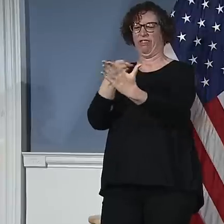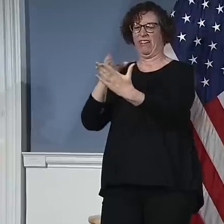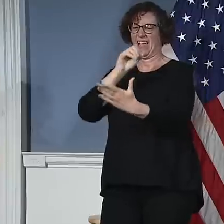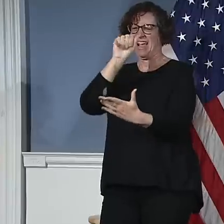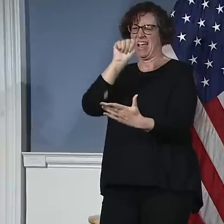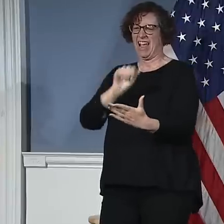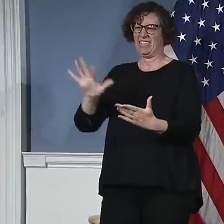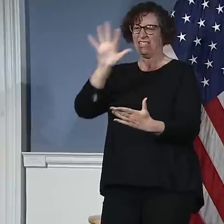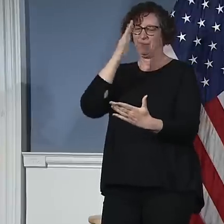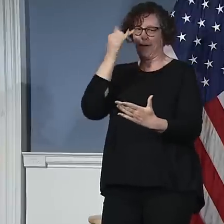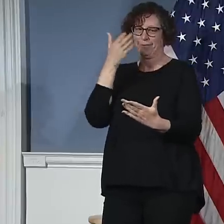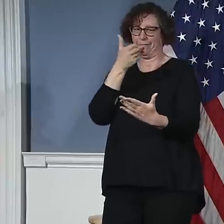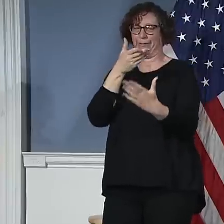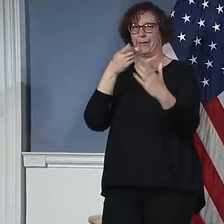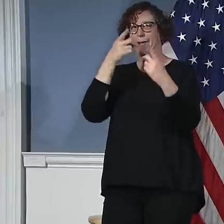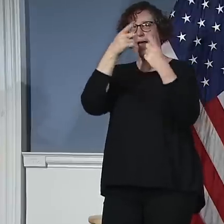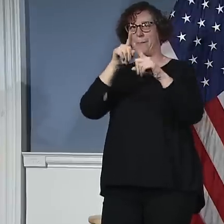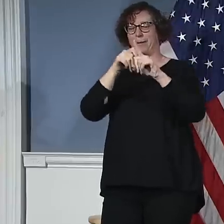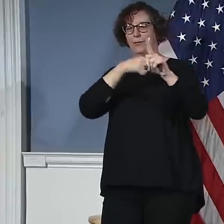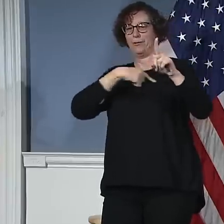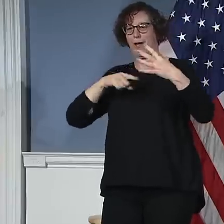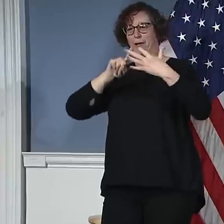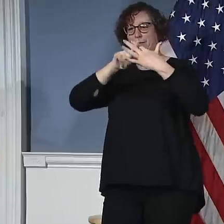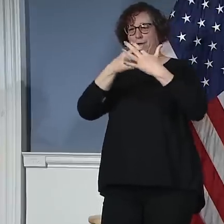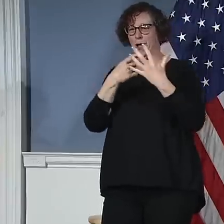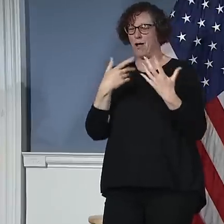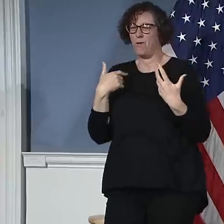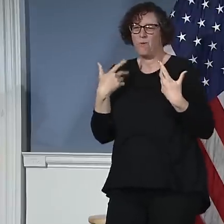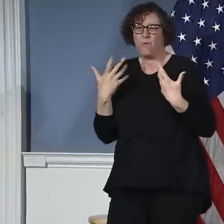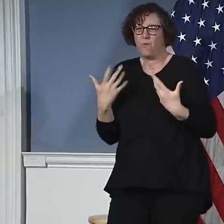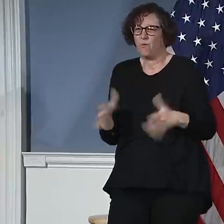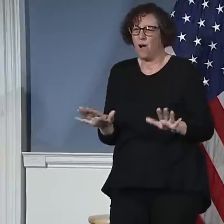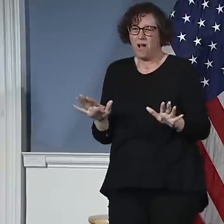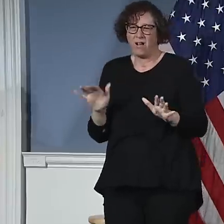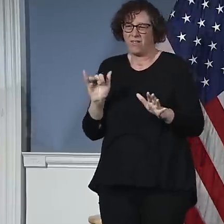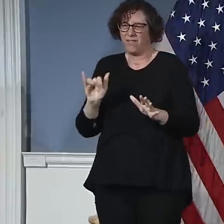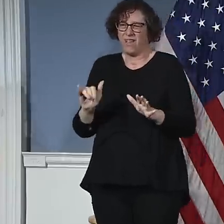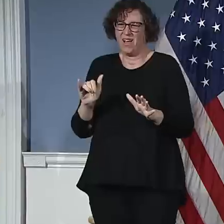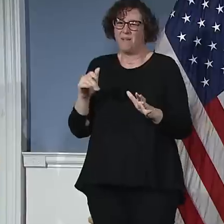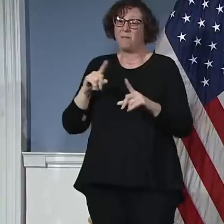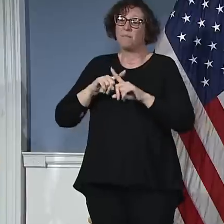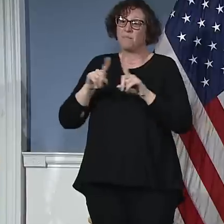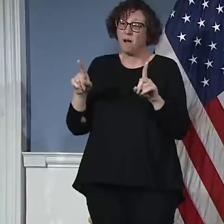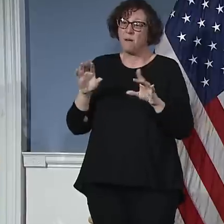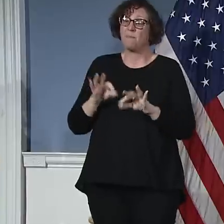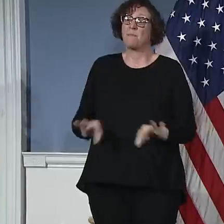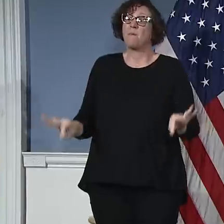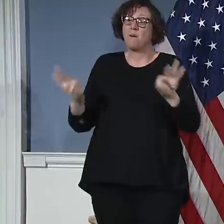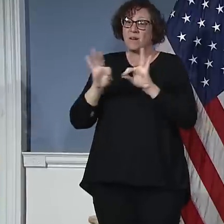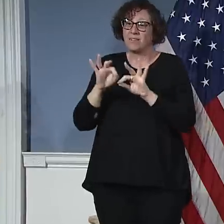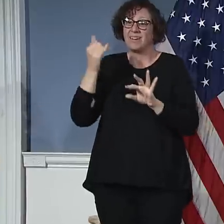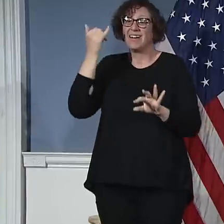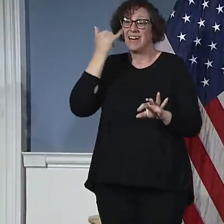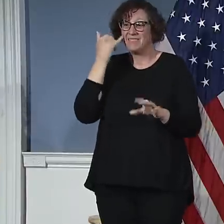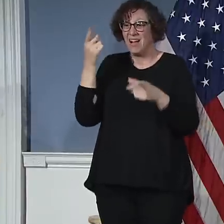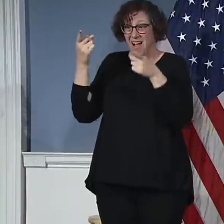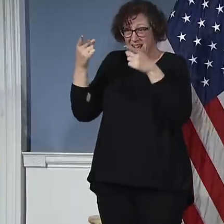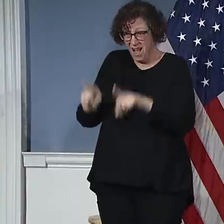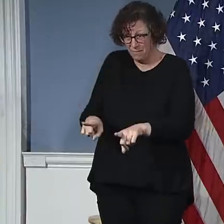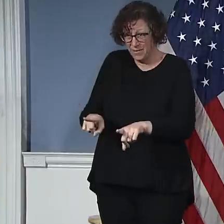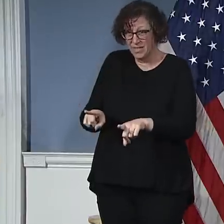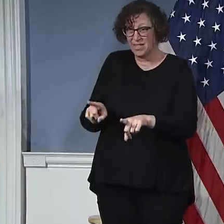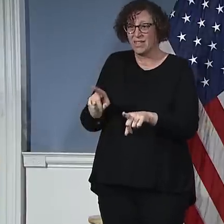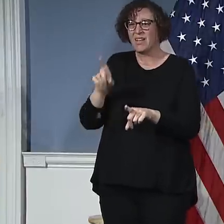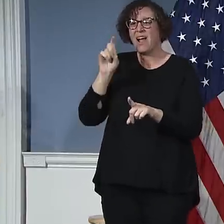need the report to be able to have the NYPD do the investigation and follow up and ensure that justice is served. So to your point,